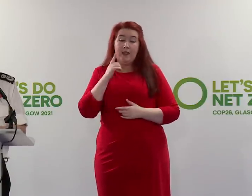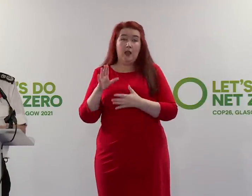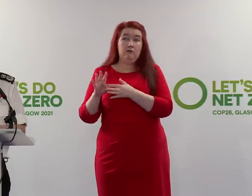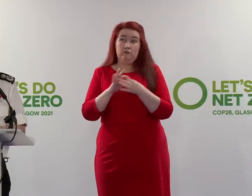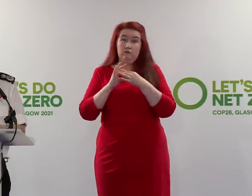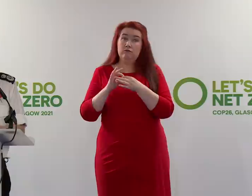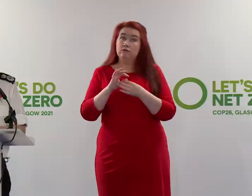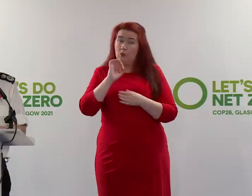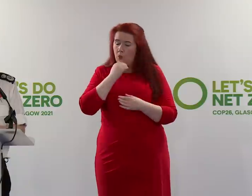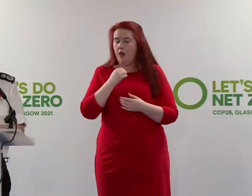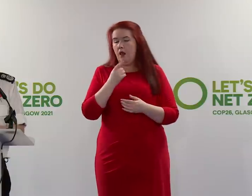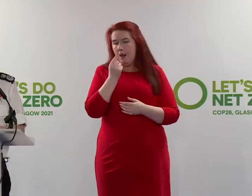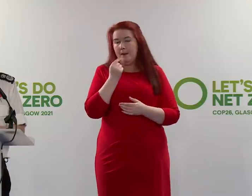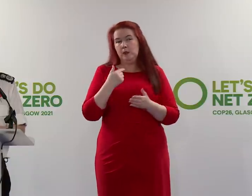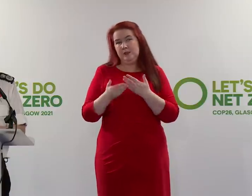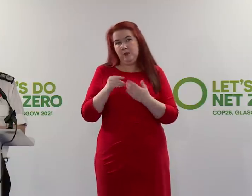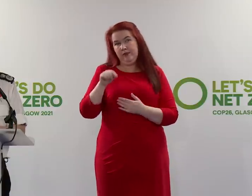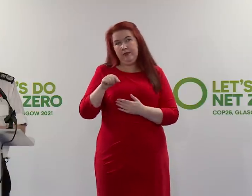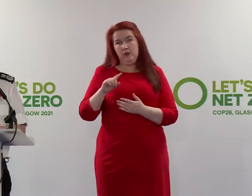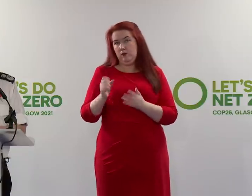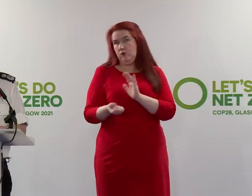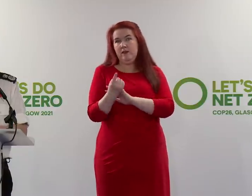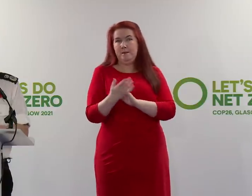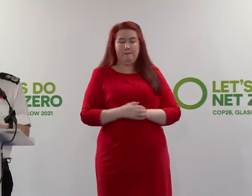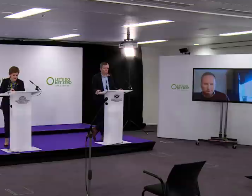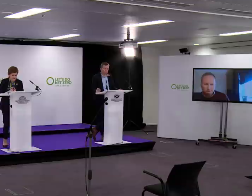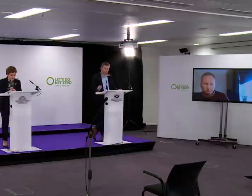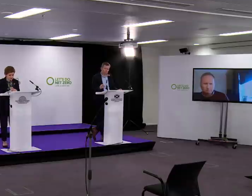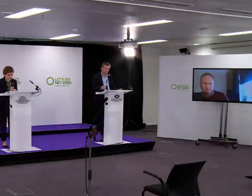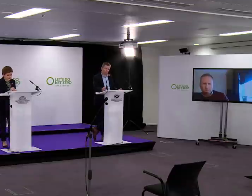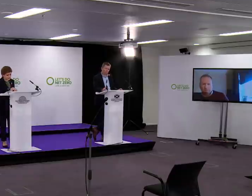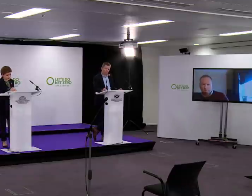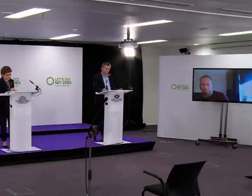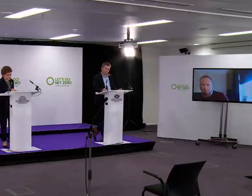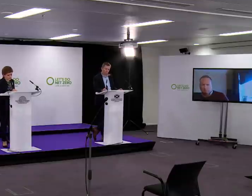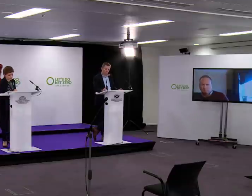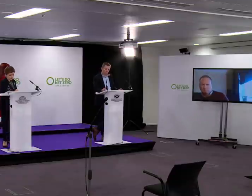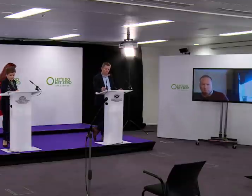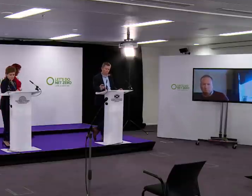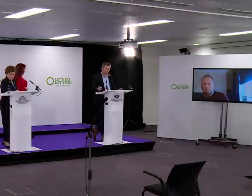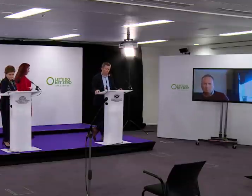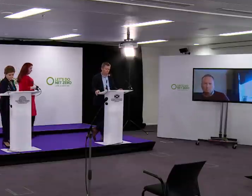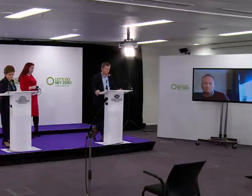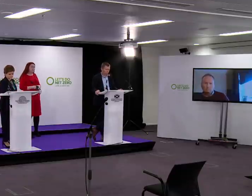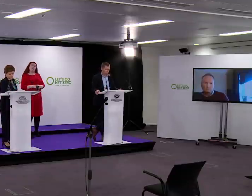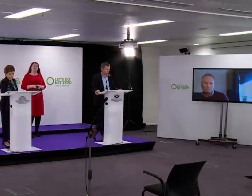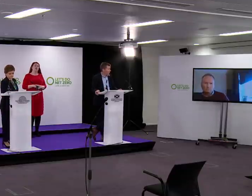we'll be in a position to deal with whatever we face. Okay, thanks. Jane Bradley from Scotsman, also online.